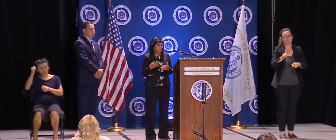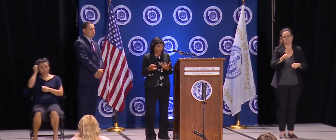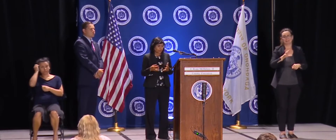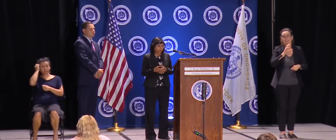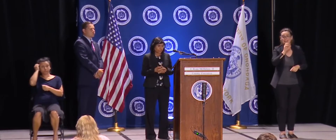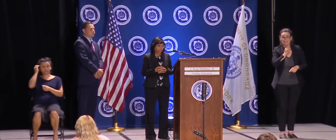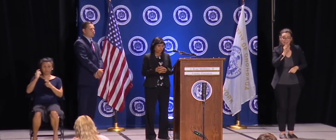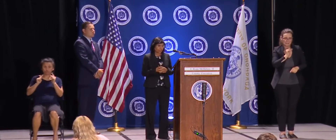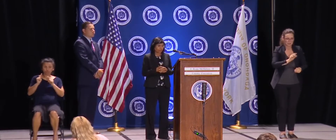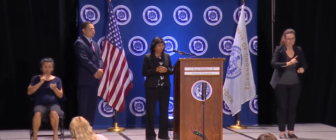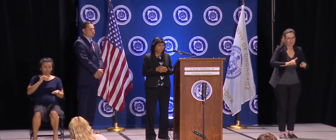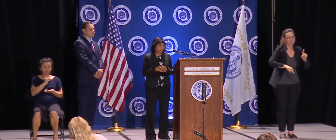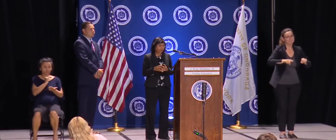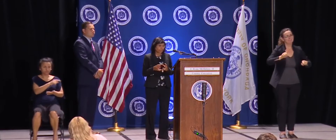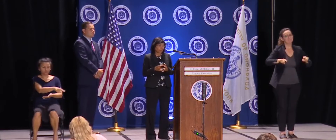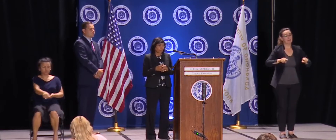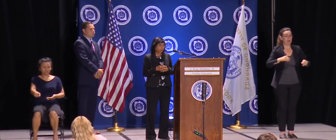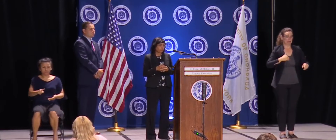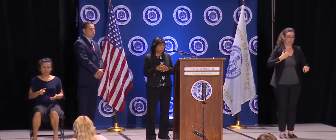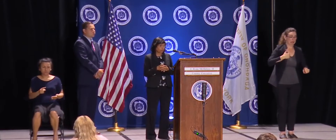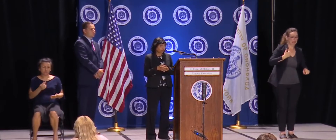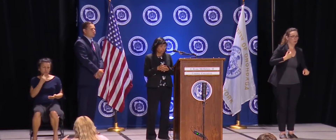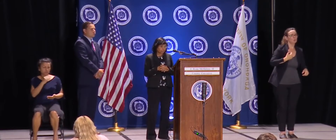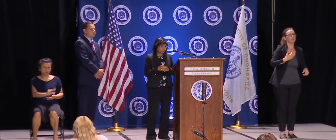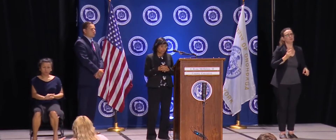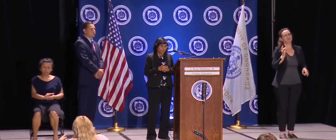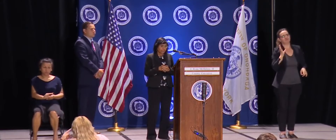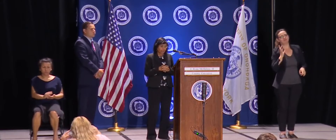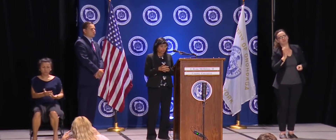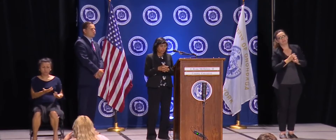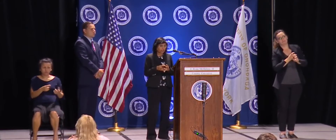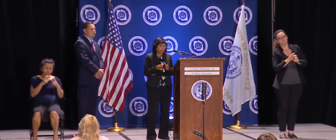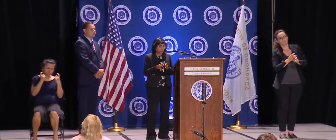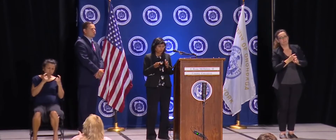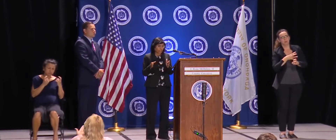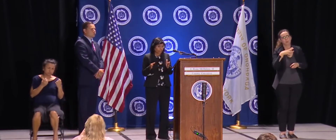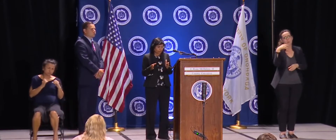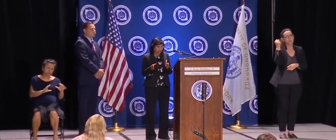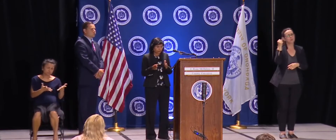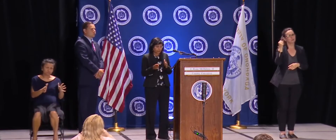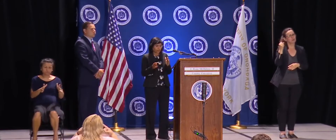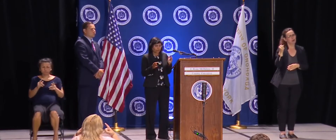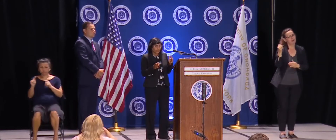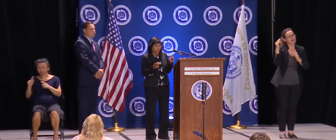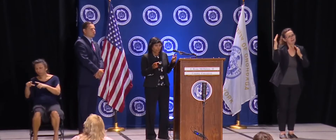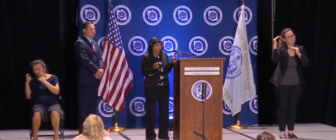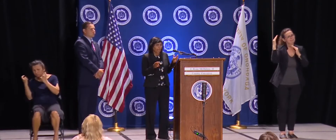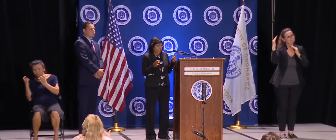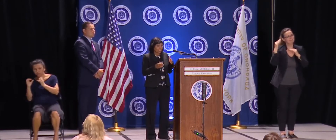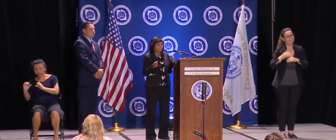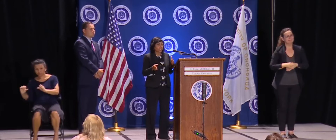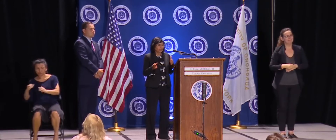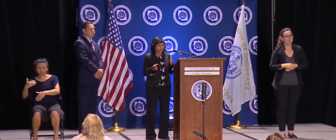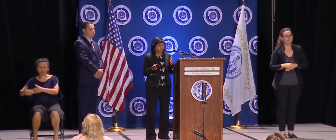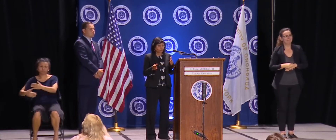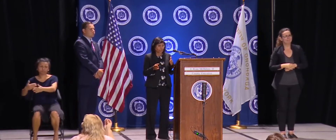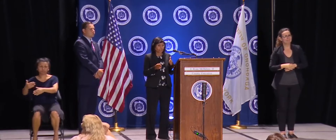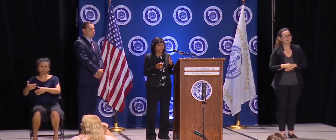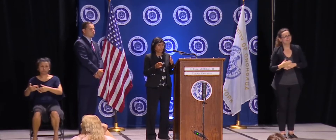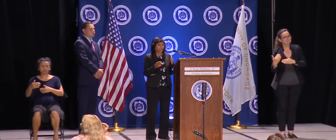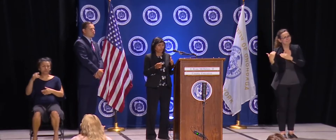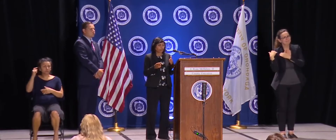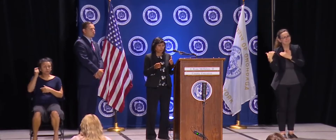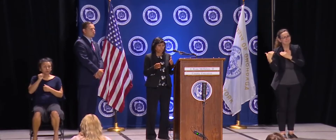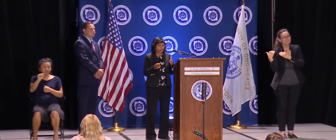So a lot of those things are right now we are going to be more restrictive rather than more kind of, you know, as the time goes,